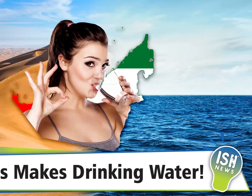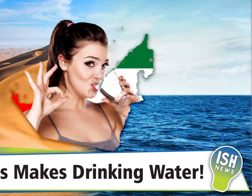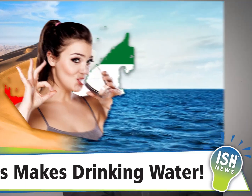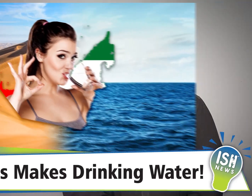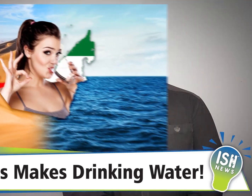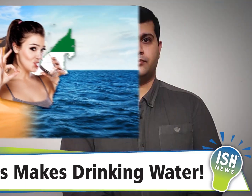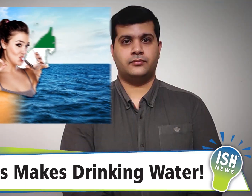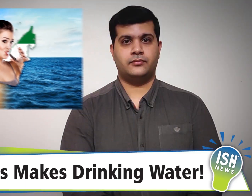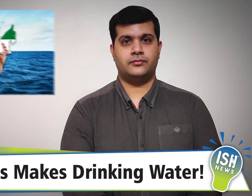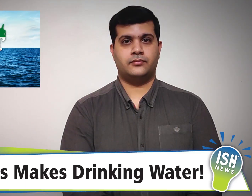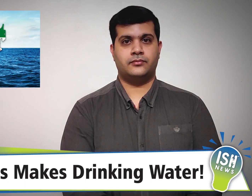1.